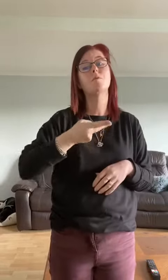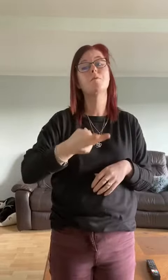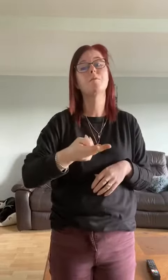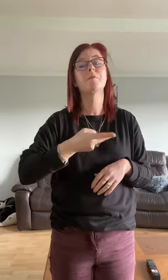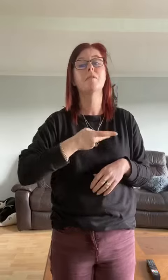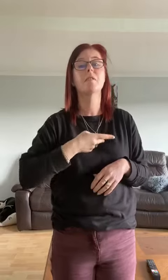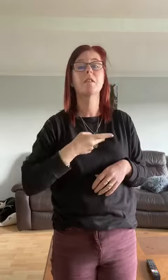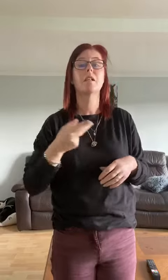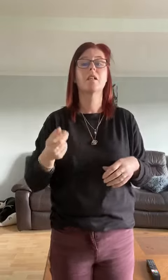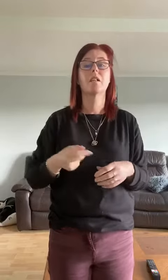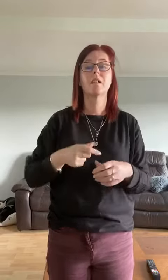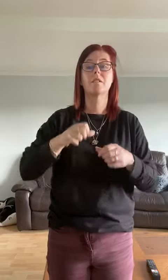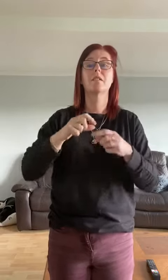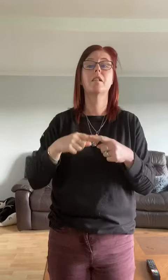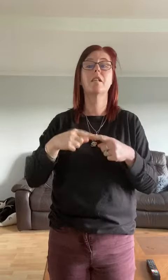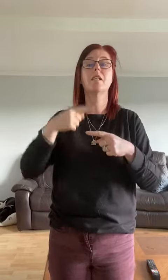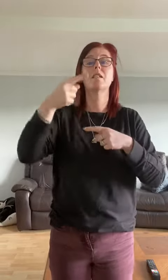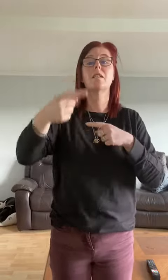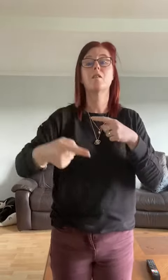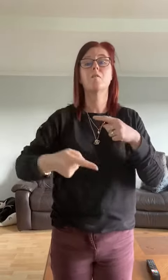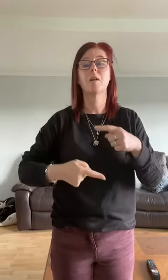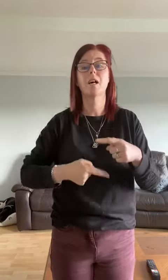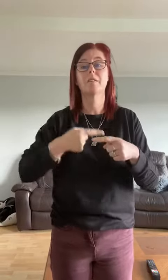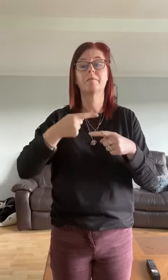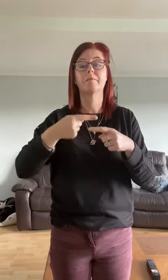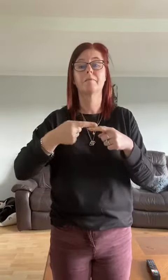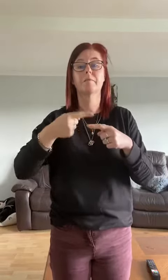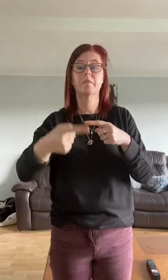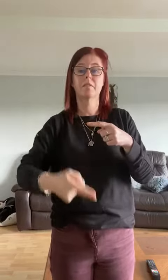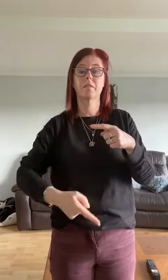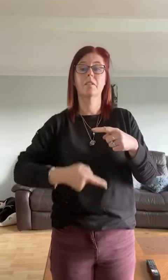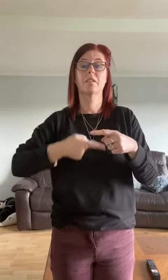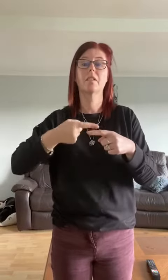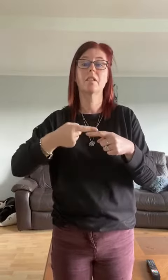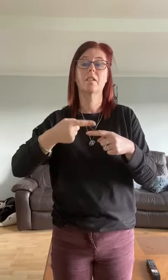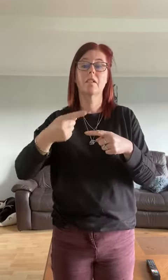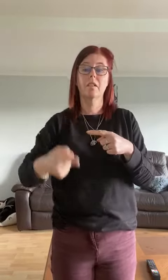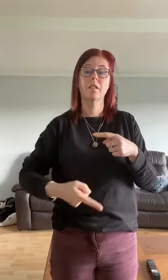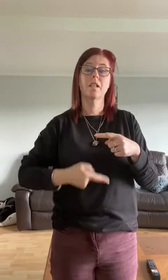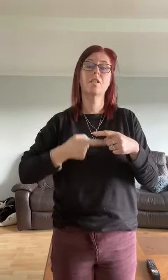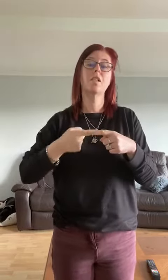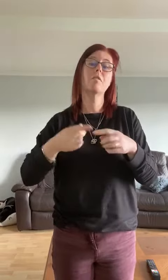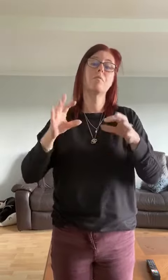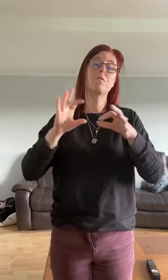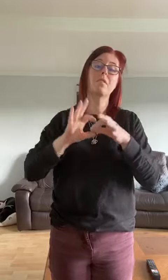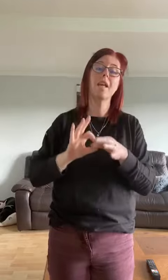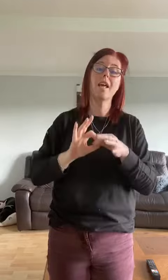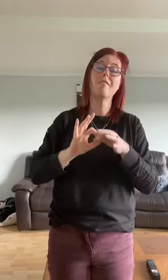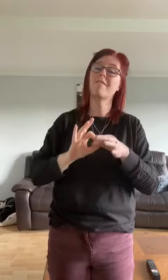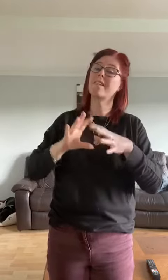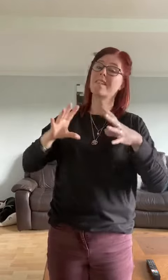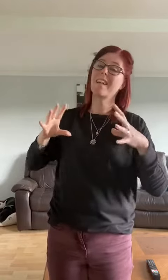boy And in the years, more by A friendship will never die